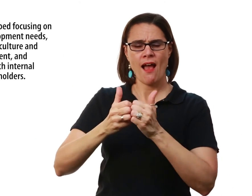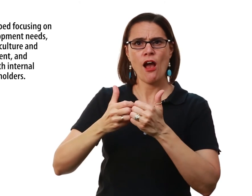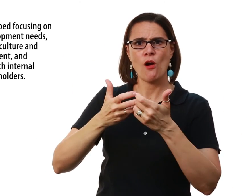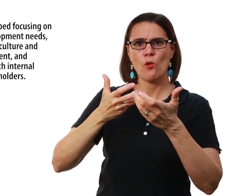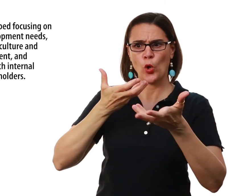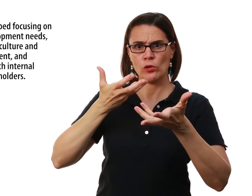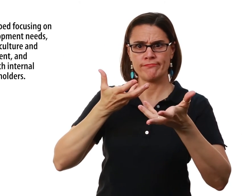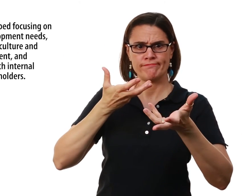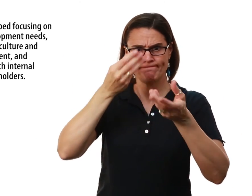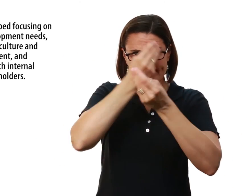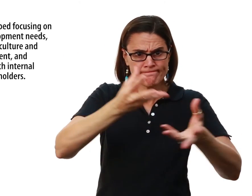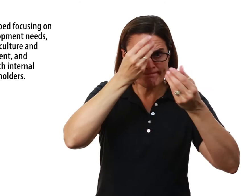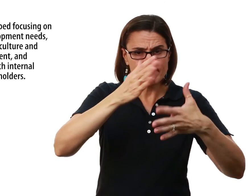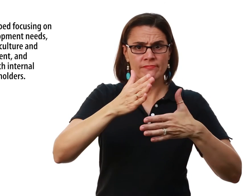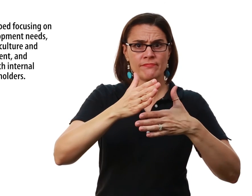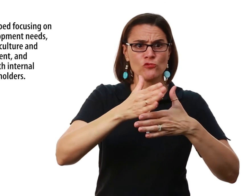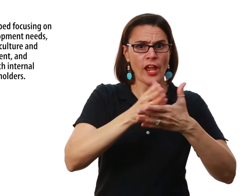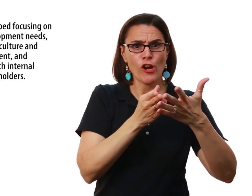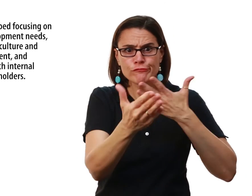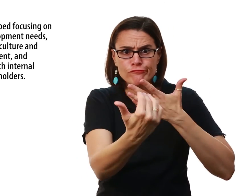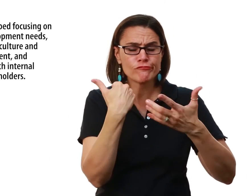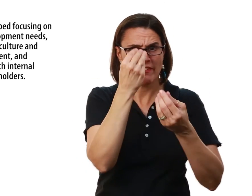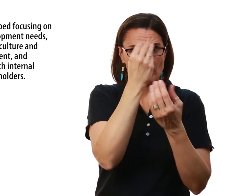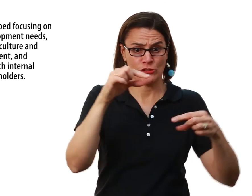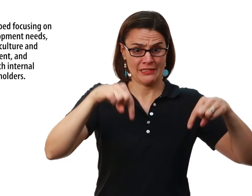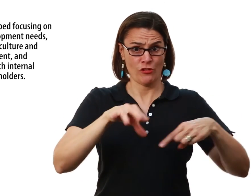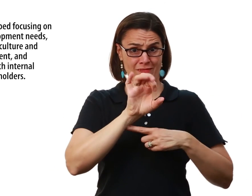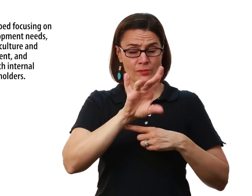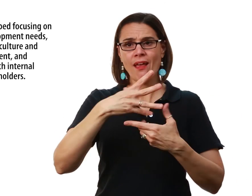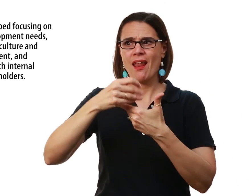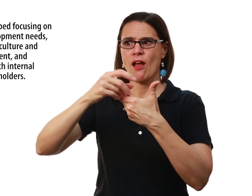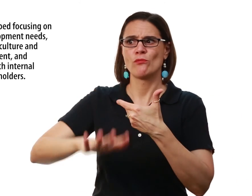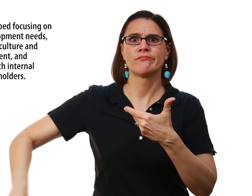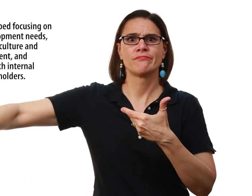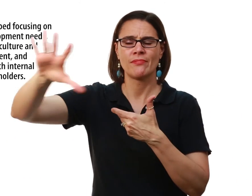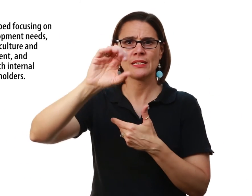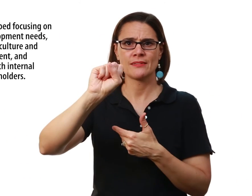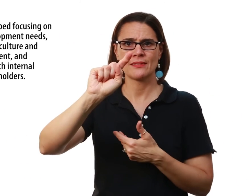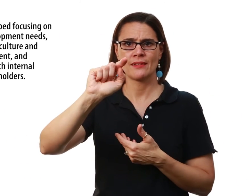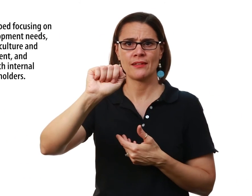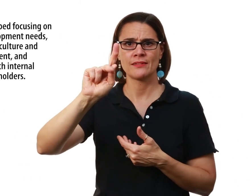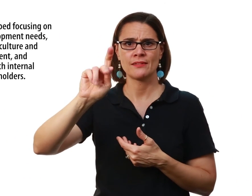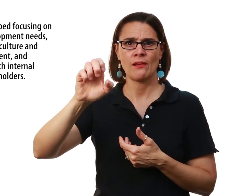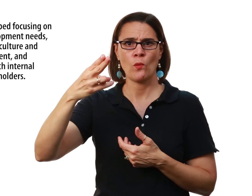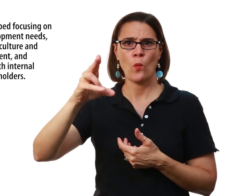communication skills As well as having transparency And communication For internal and external stakeholders